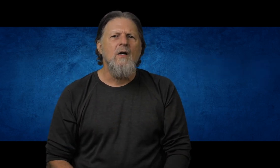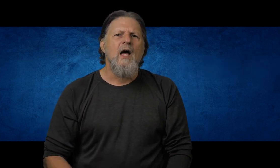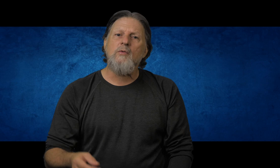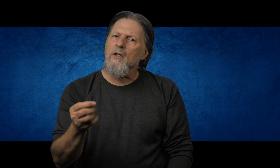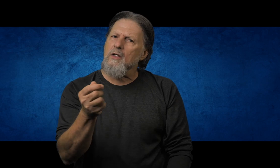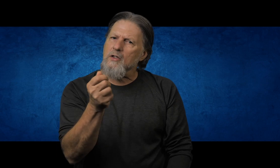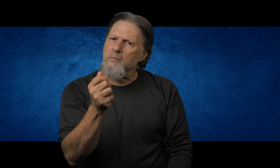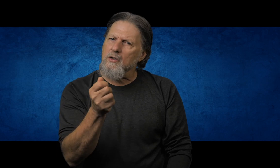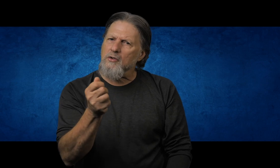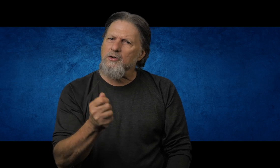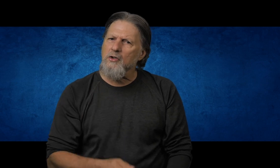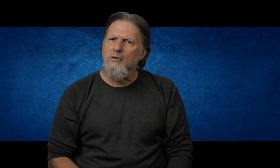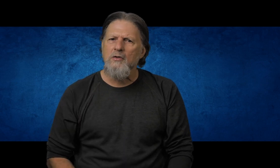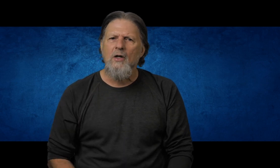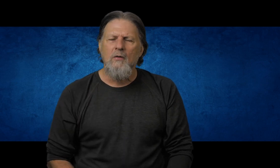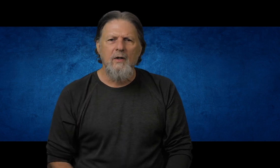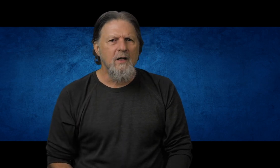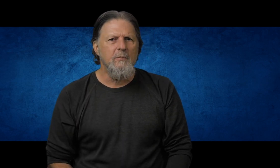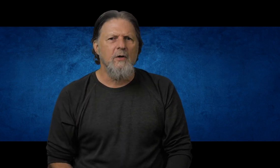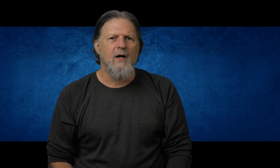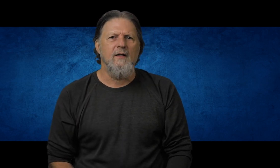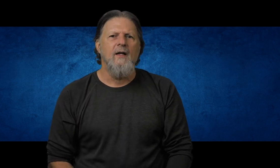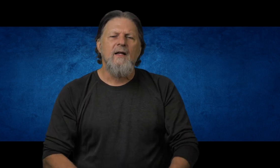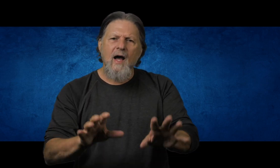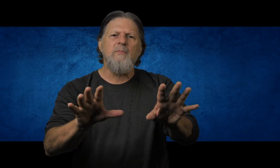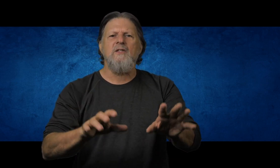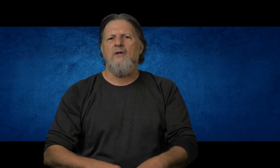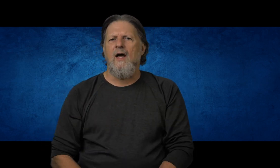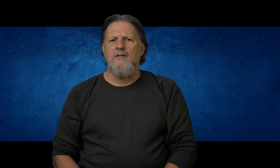as we look at the spiritual shoes we need to put on. God bless you guys.